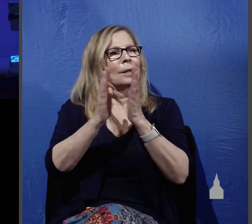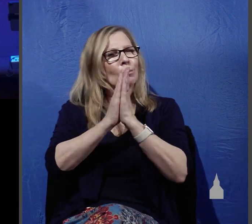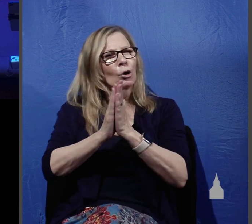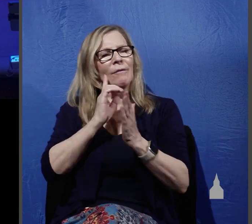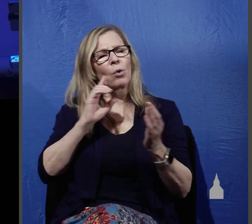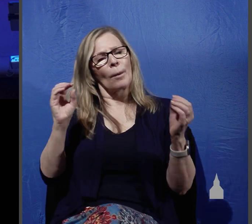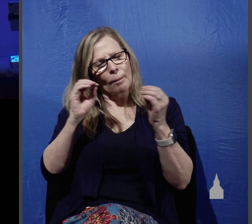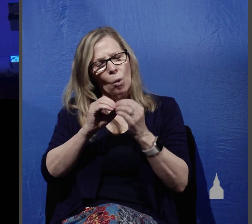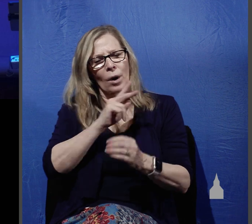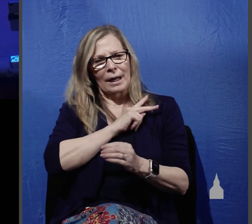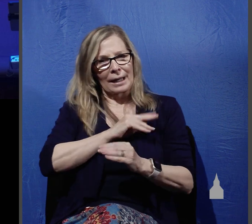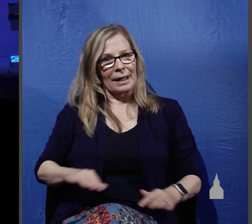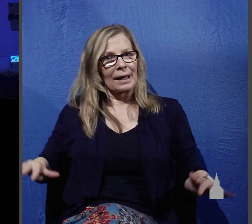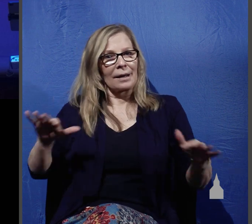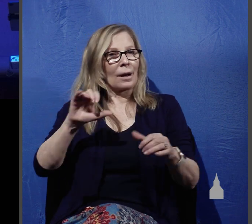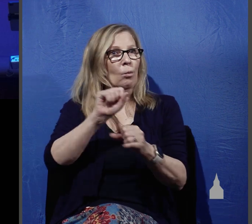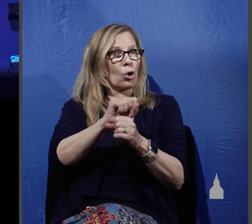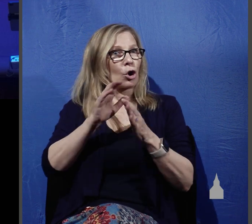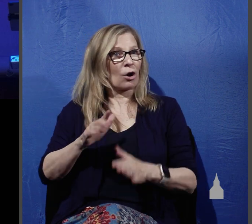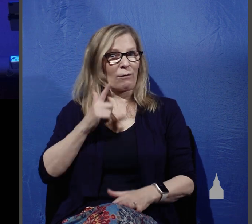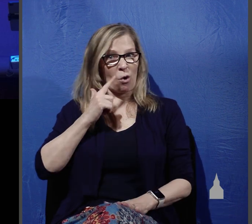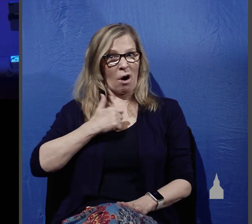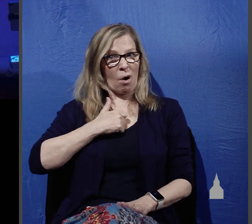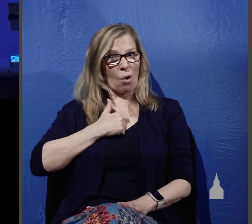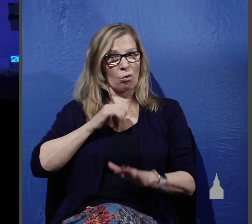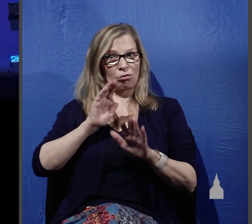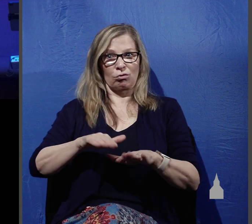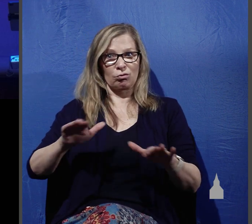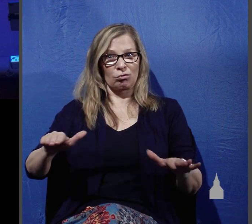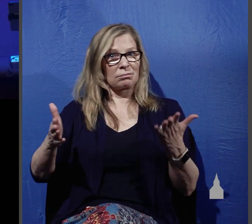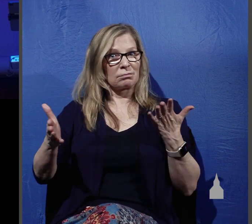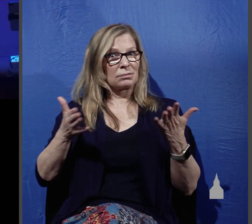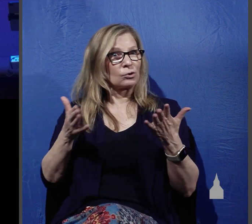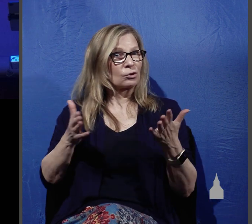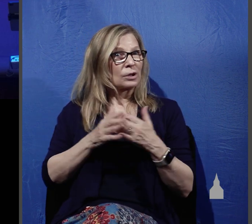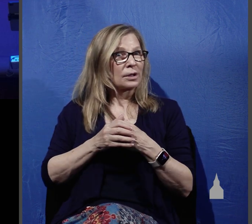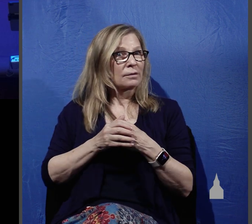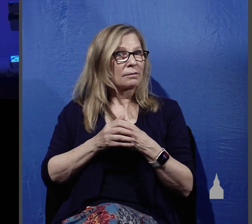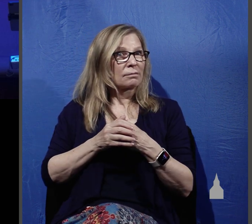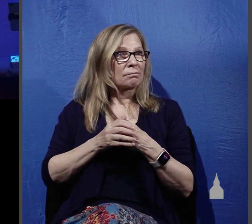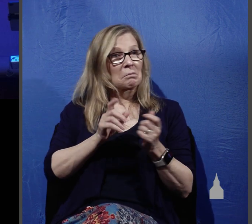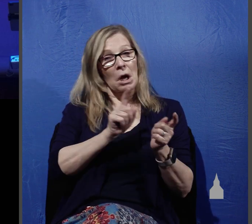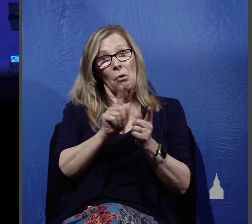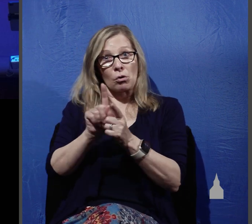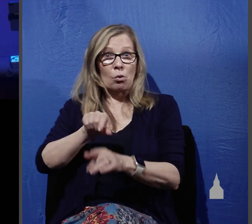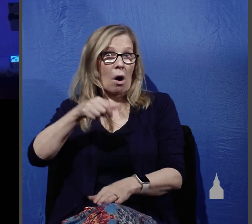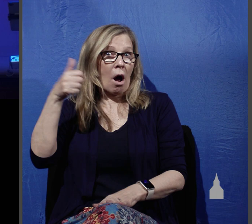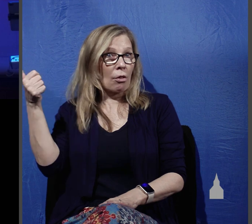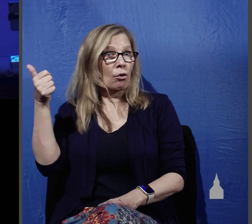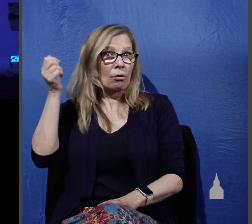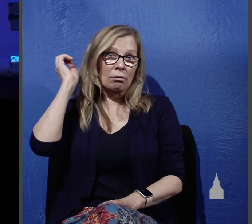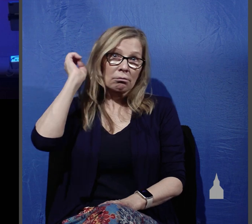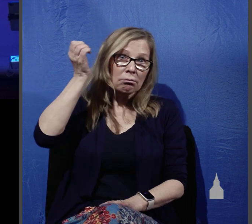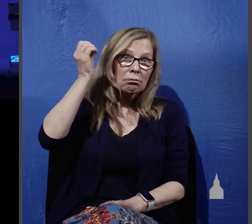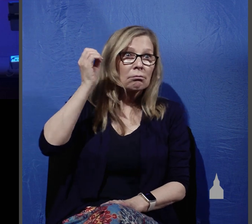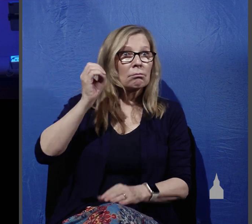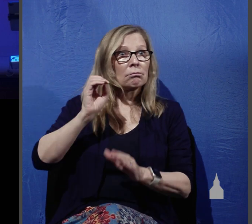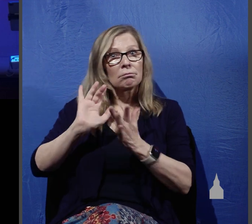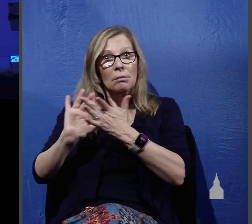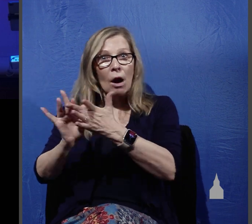workers for our own children's ministry as well as other evangelistic outreaches of our church you can